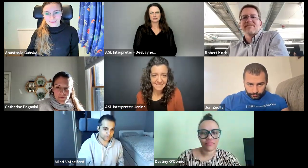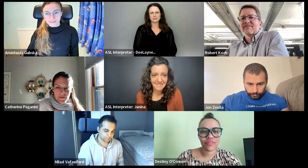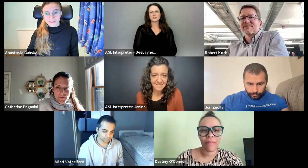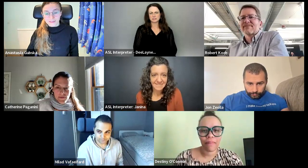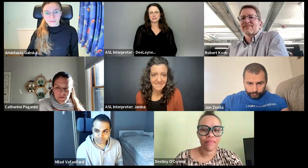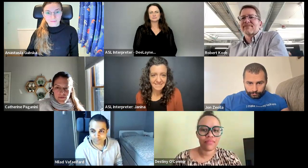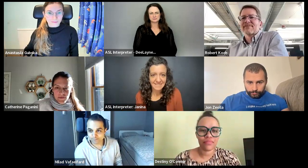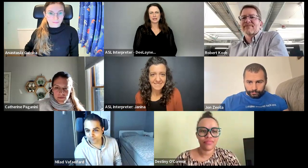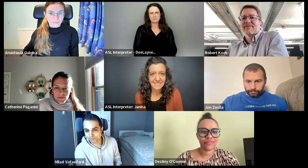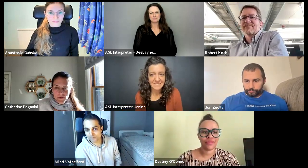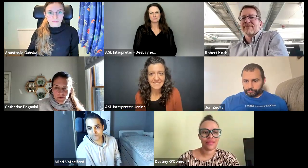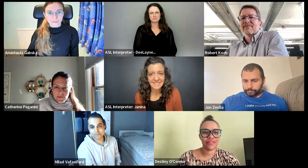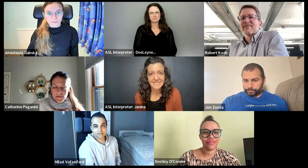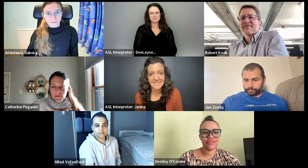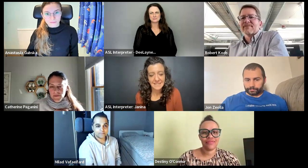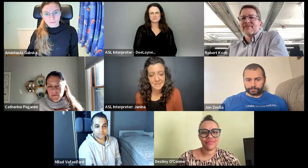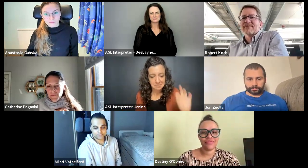Yes. They're in the agenda. Yeah.